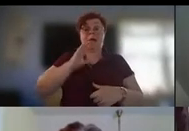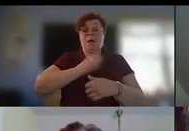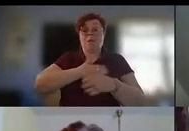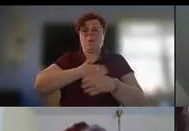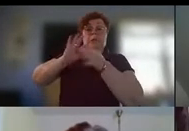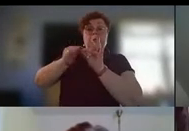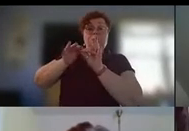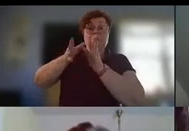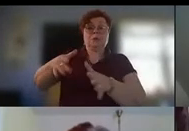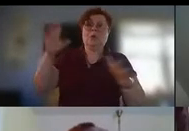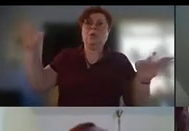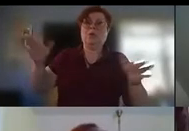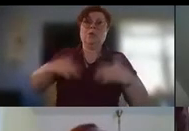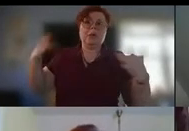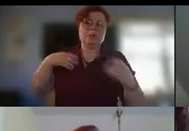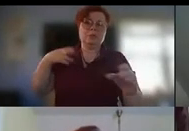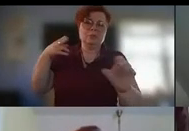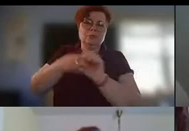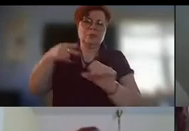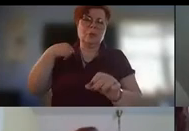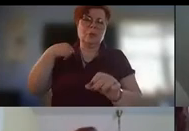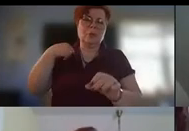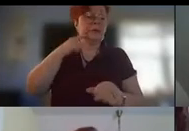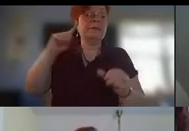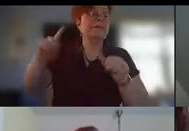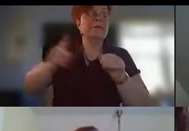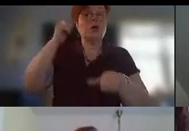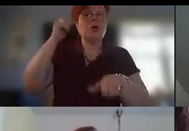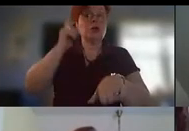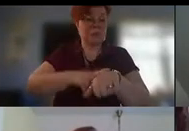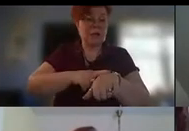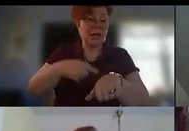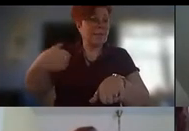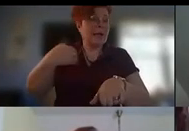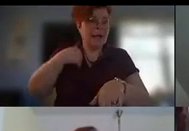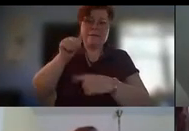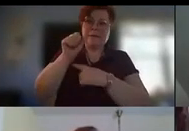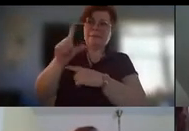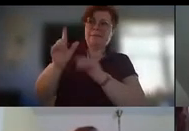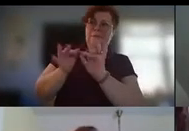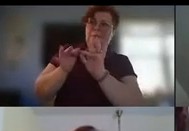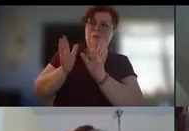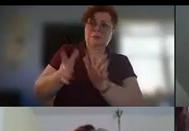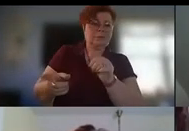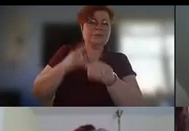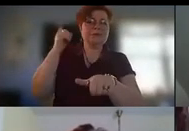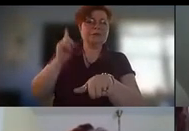to have tonight uh the first time that we have had an asl interpreter for any of our